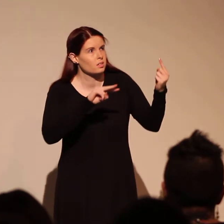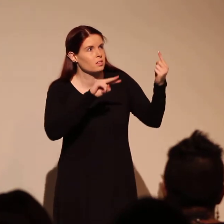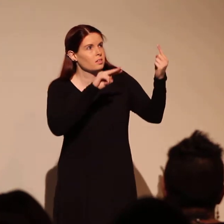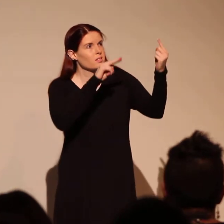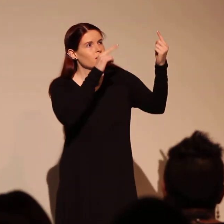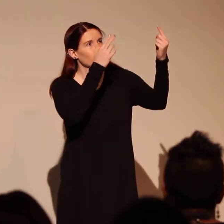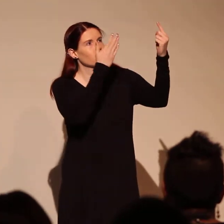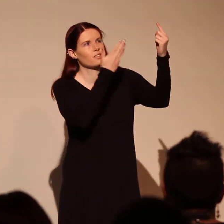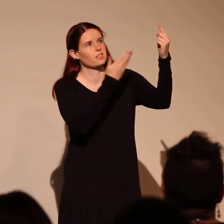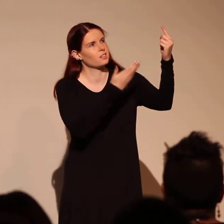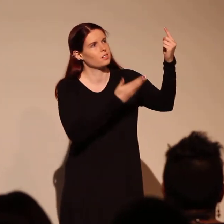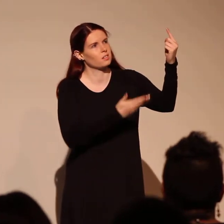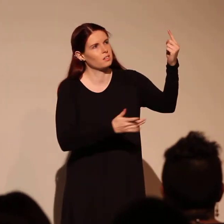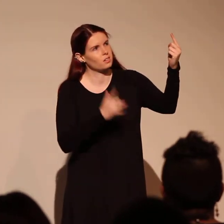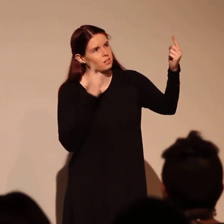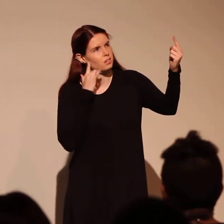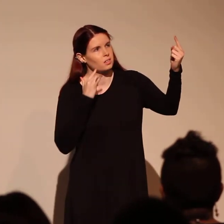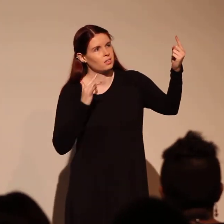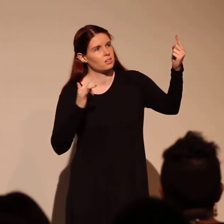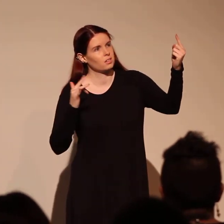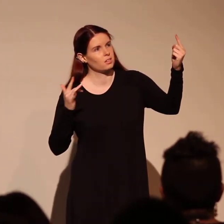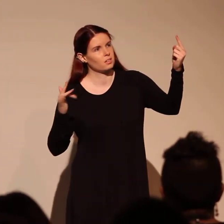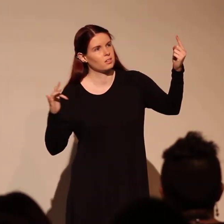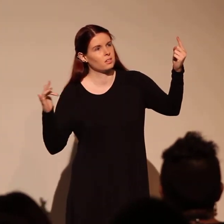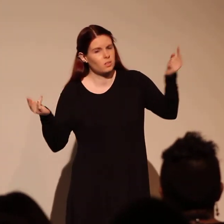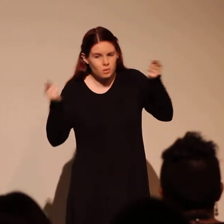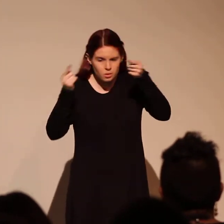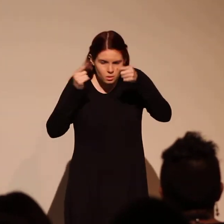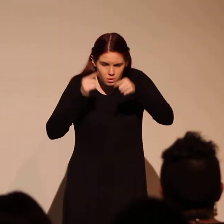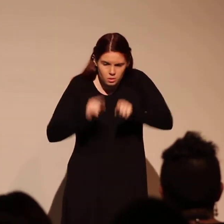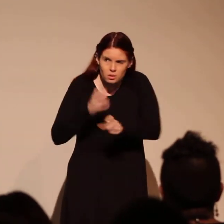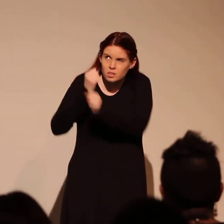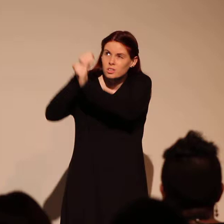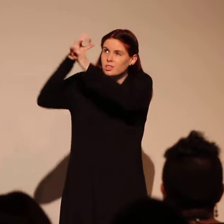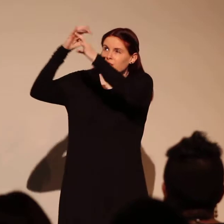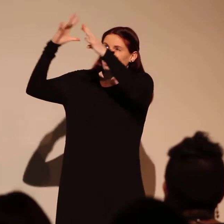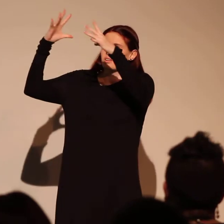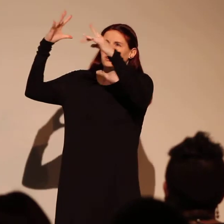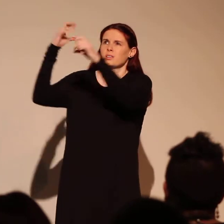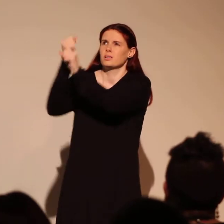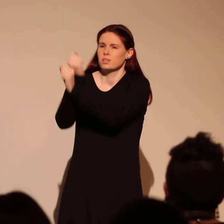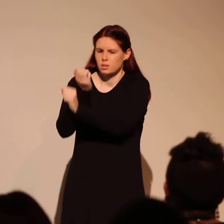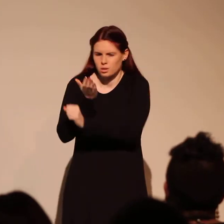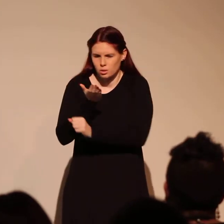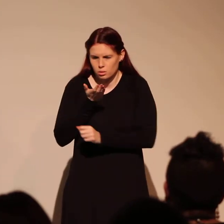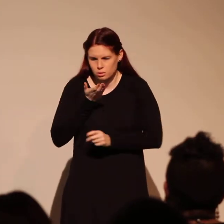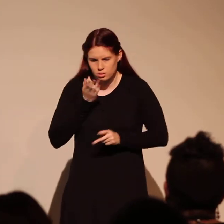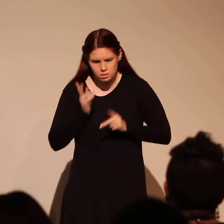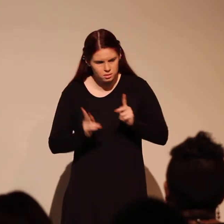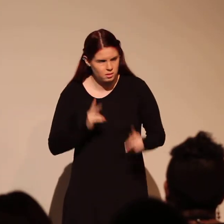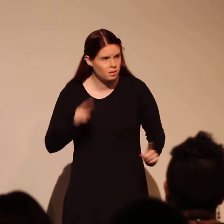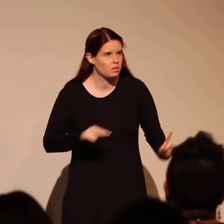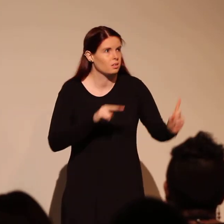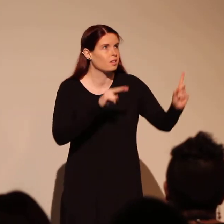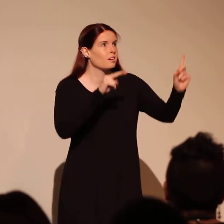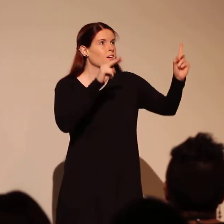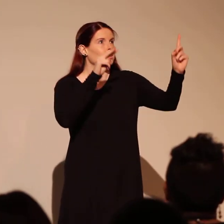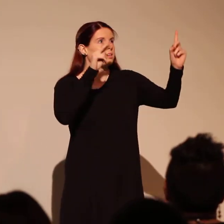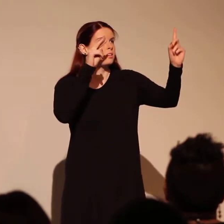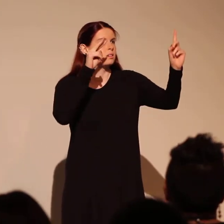we see are all made of gold. When your dreams are full and the wounds